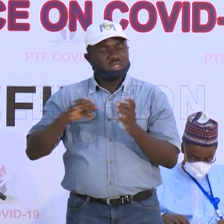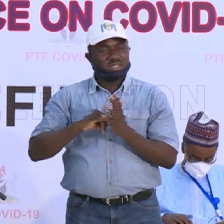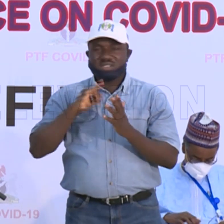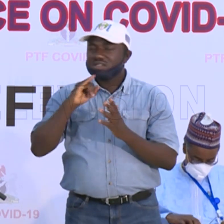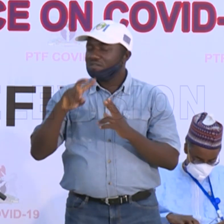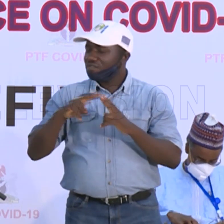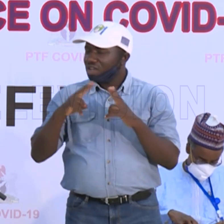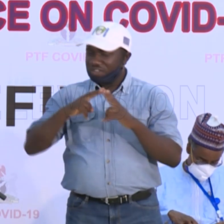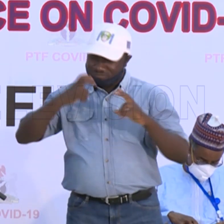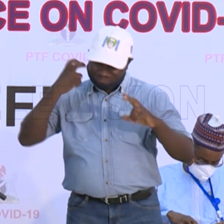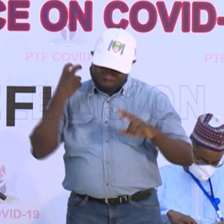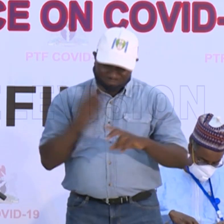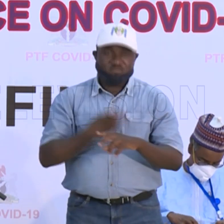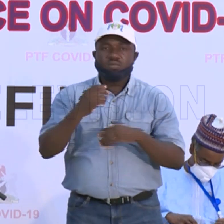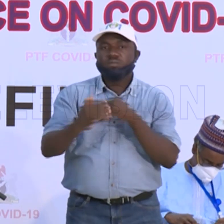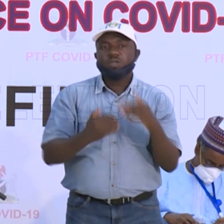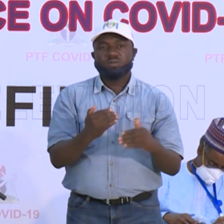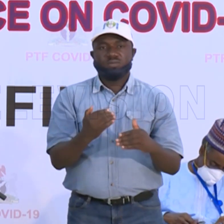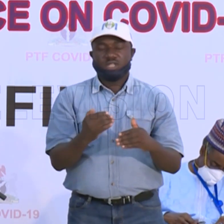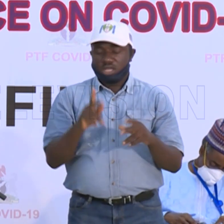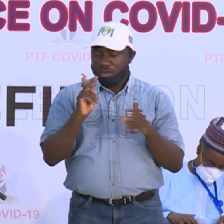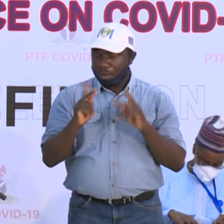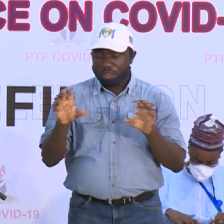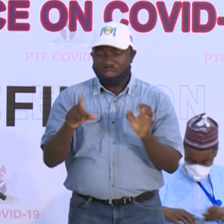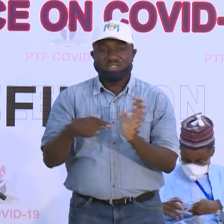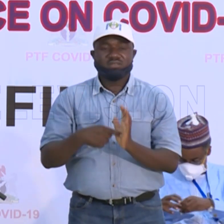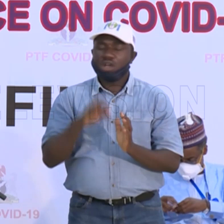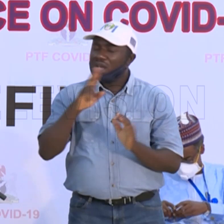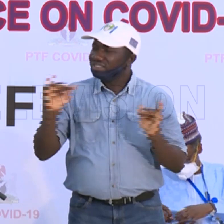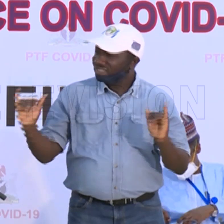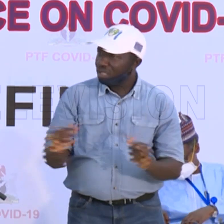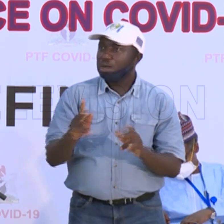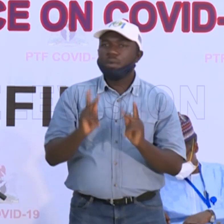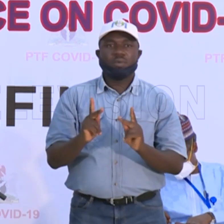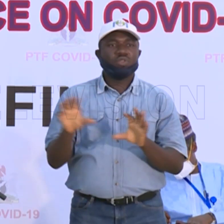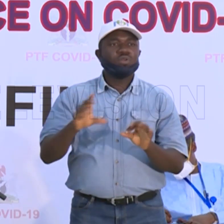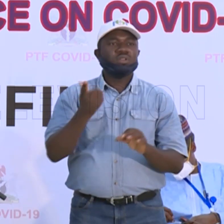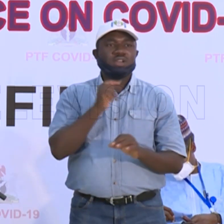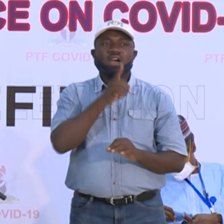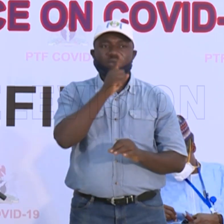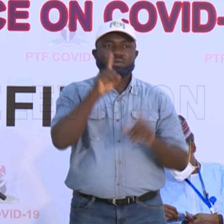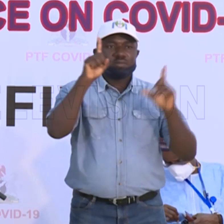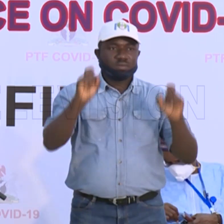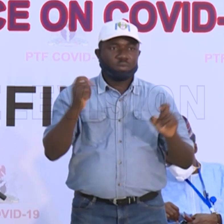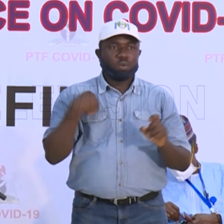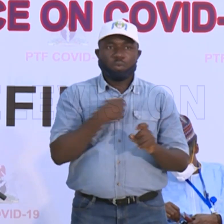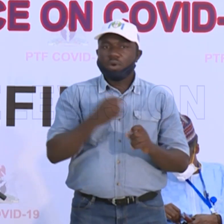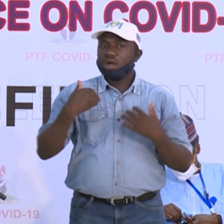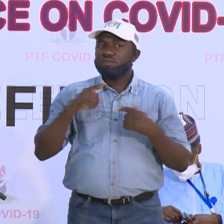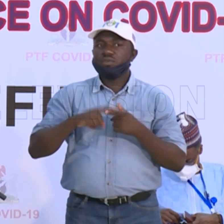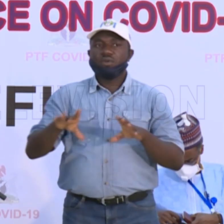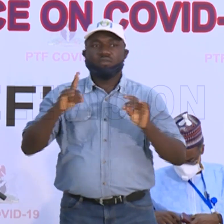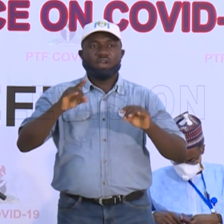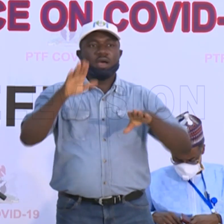process, one that we are doing. The people doing this are the same people doing the actual testing. So we have to find a